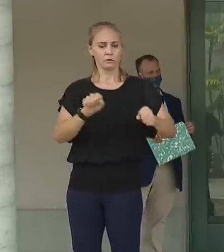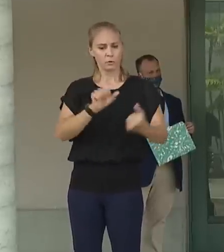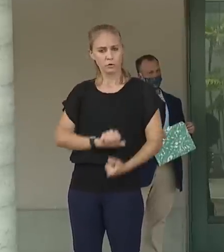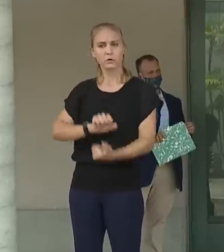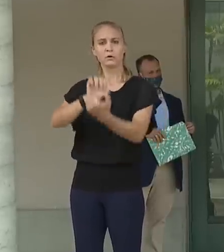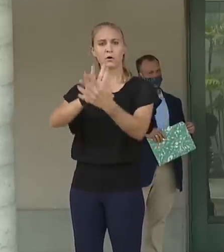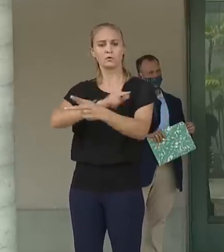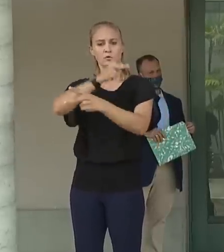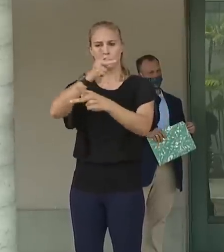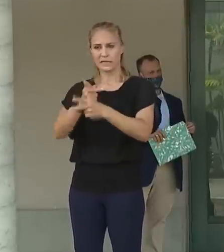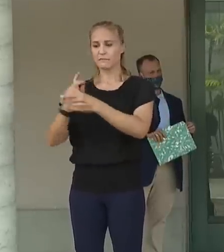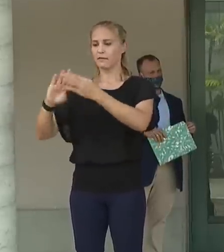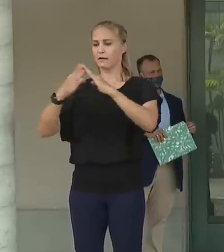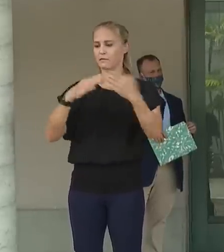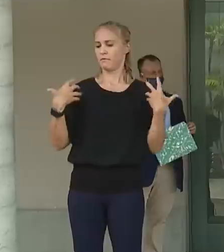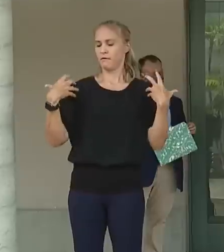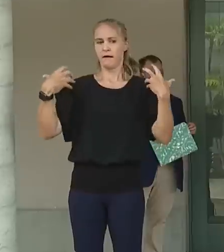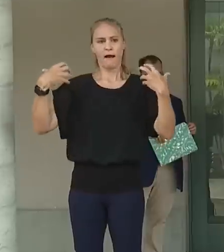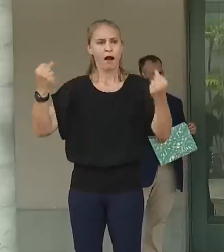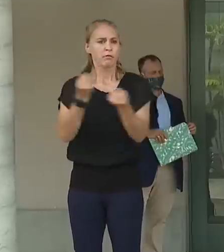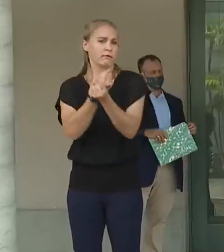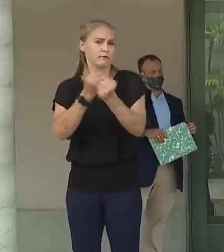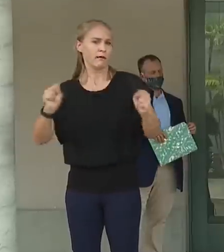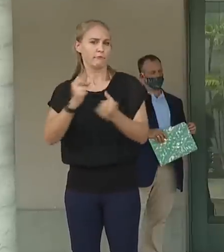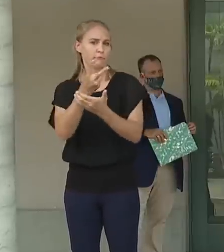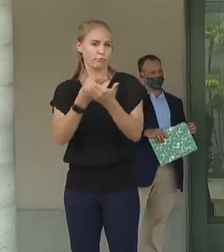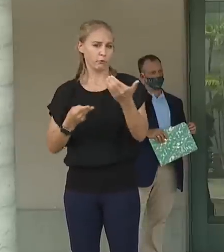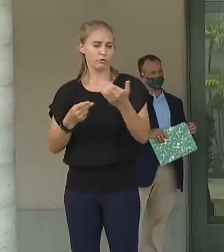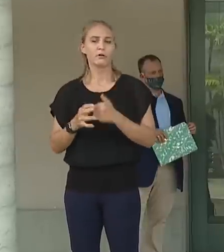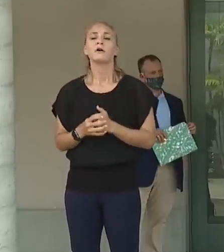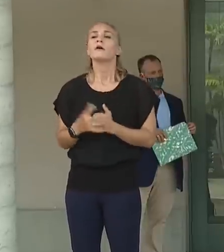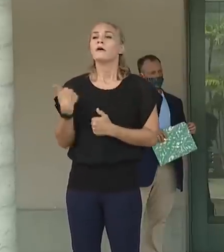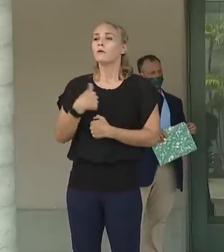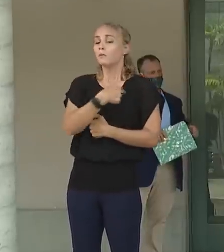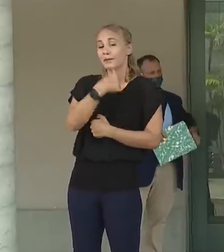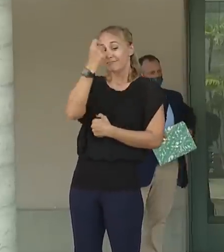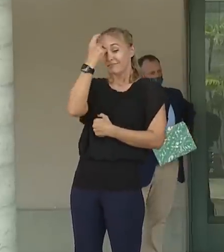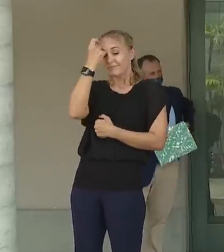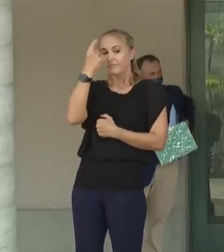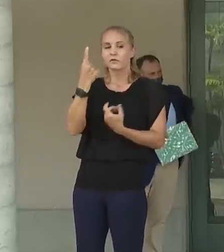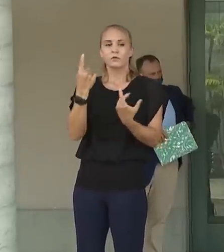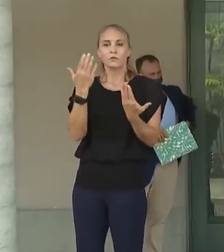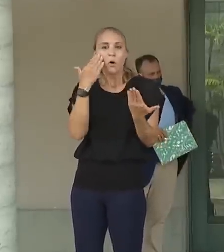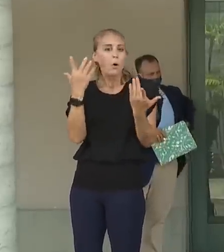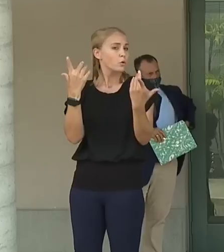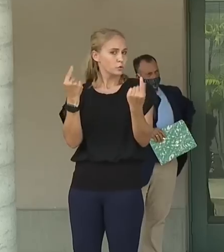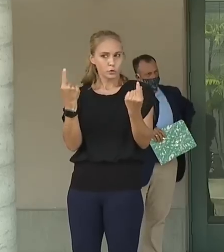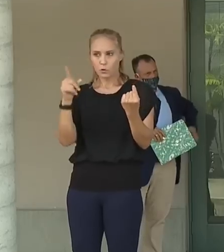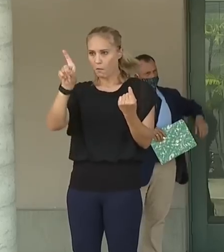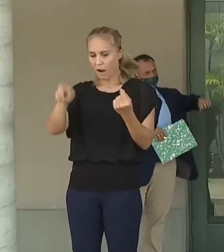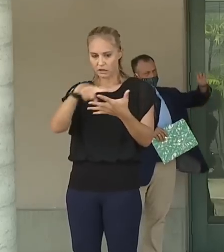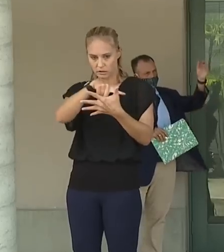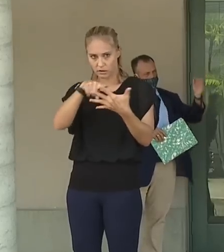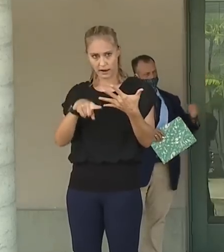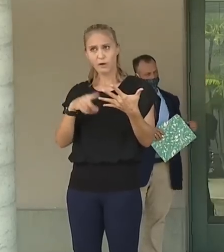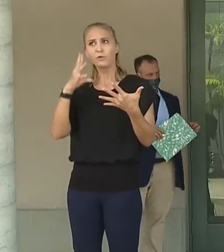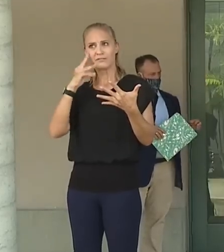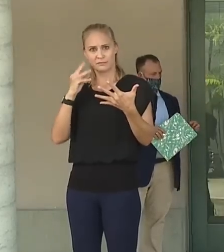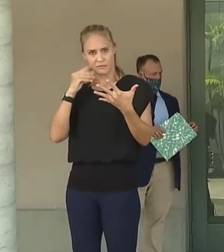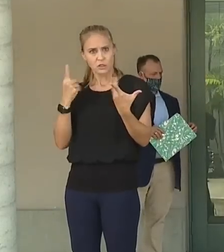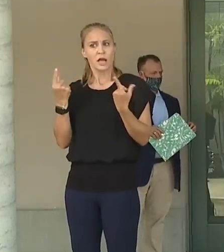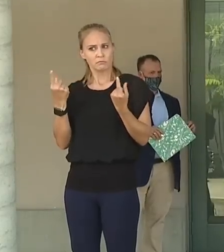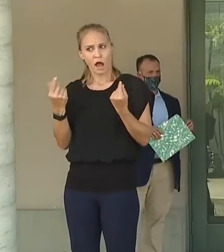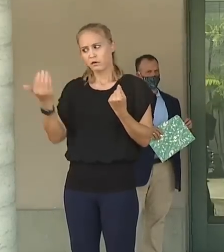our community healthy and safe. We know what we need to do and we've done it before.